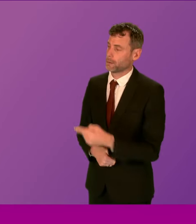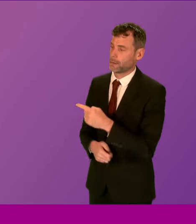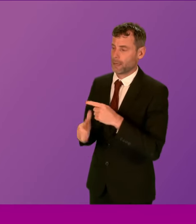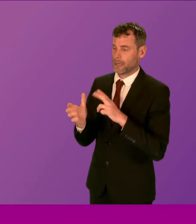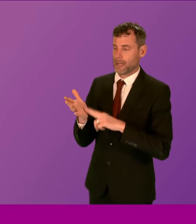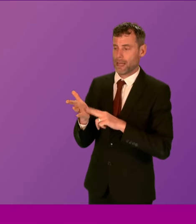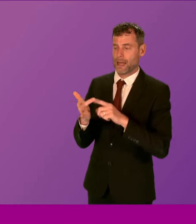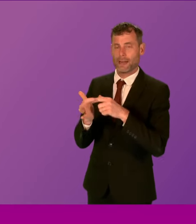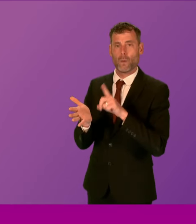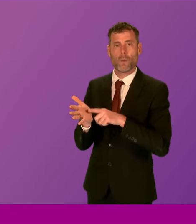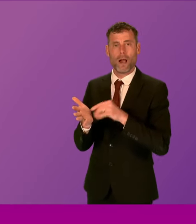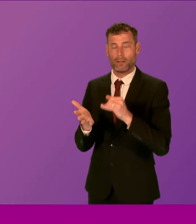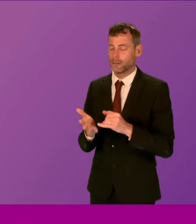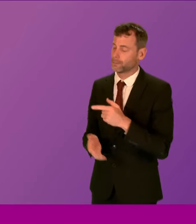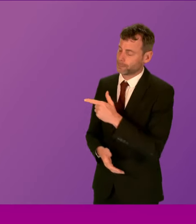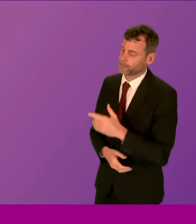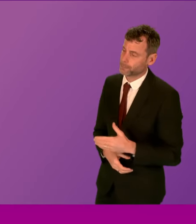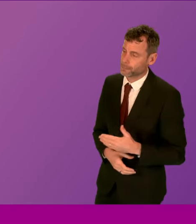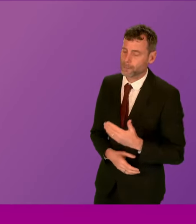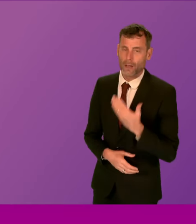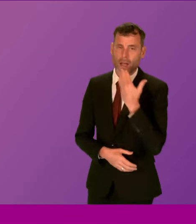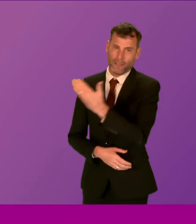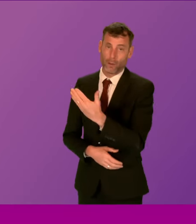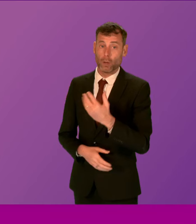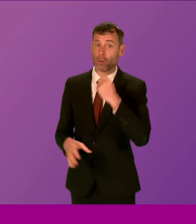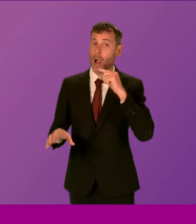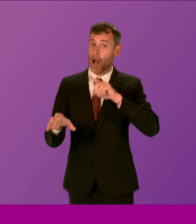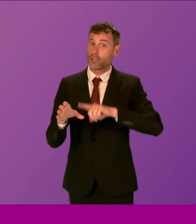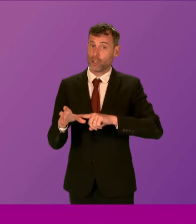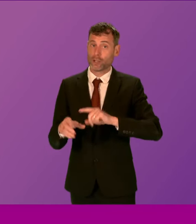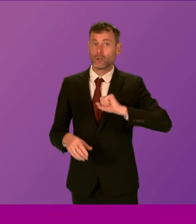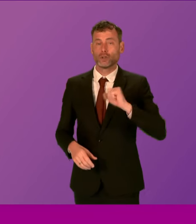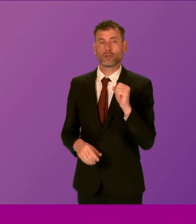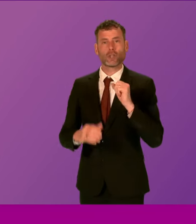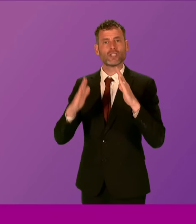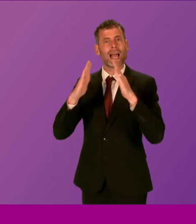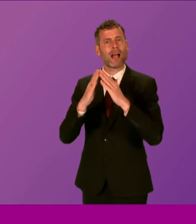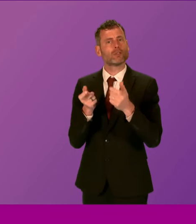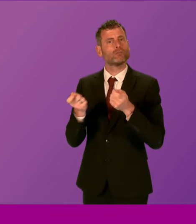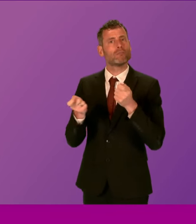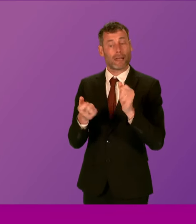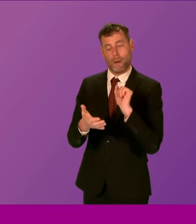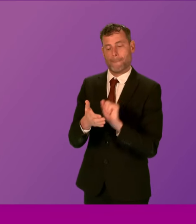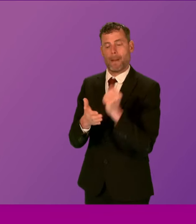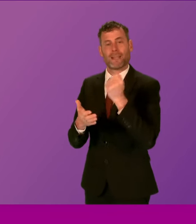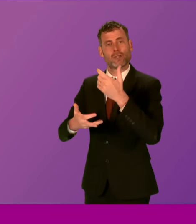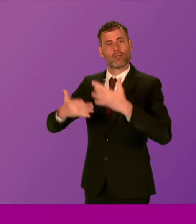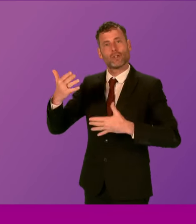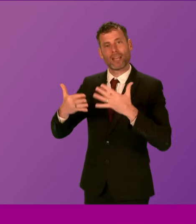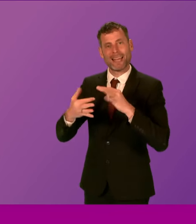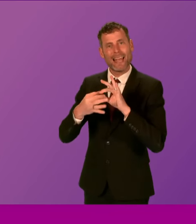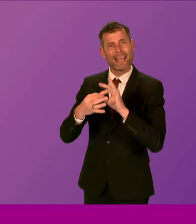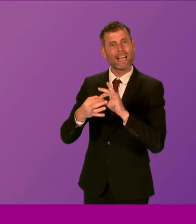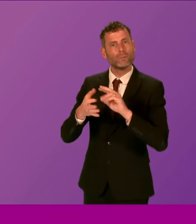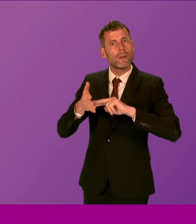Thank you, presiding officer. At the very end of last year, the Scottish housing regulator published updated engagement plans for Glasgow